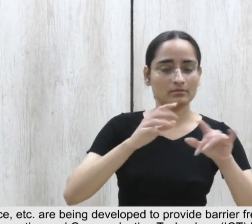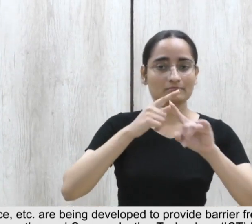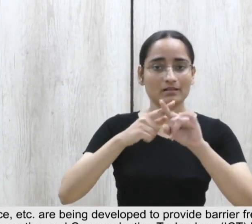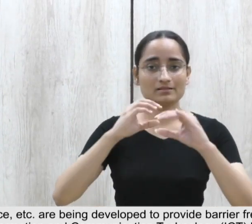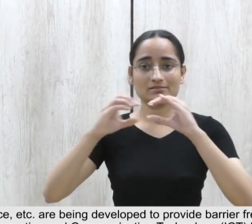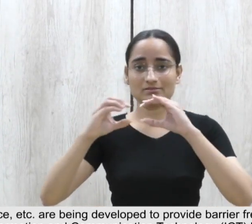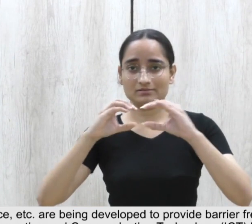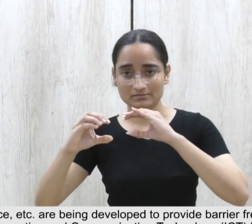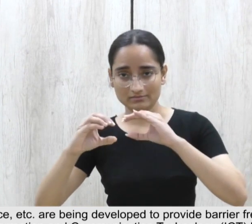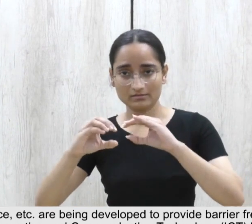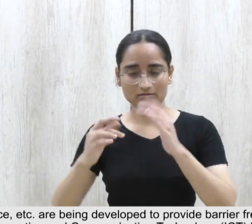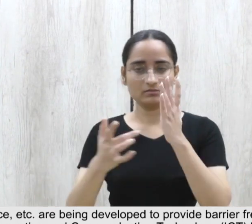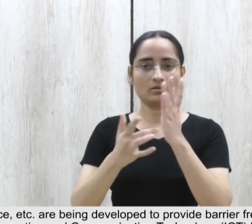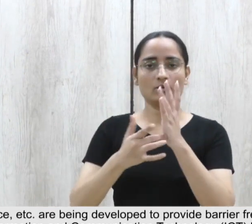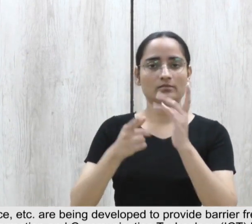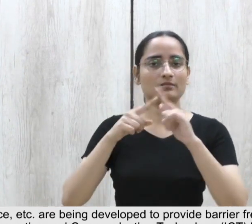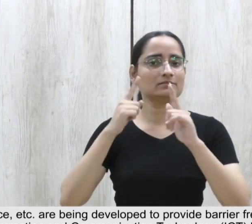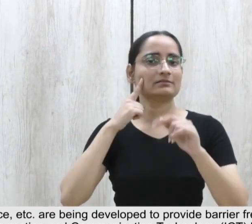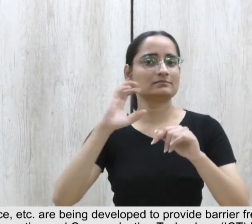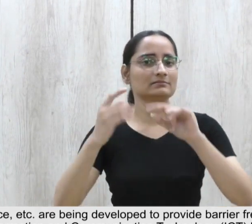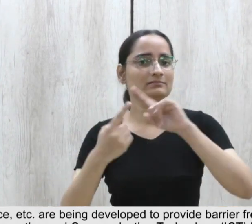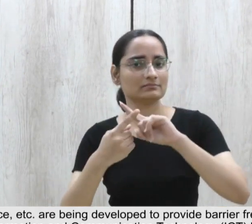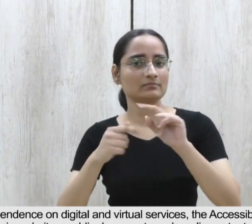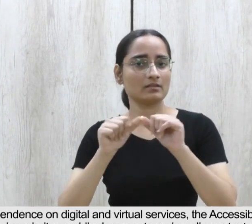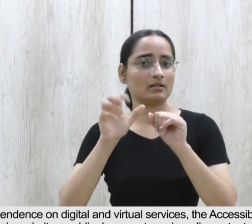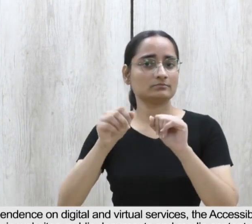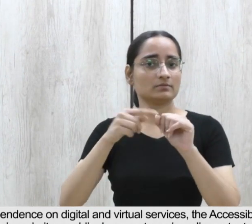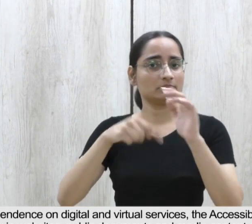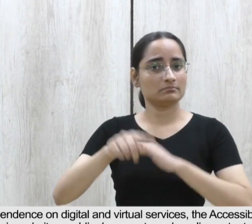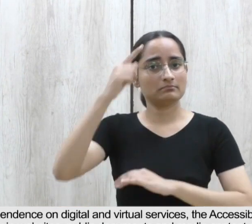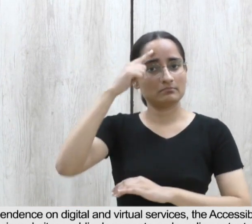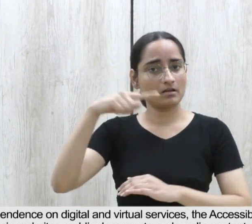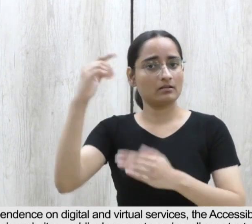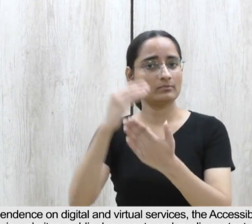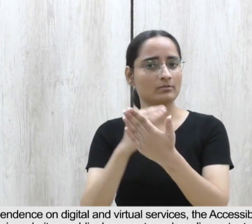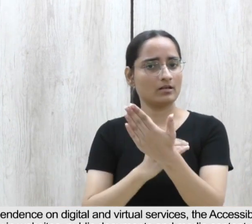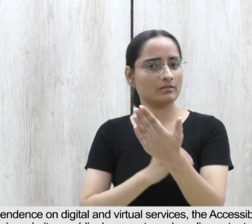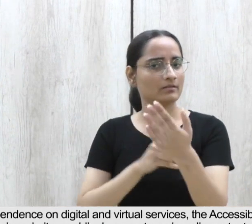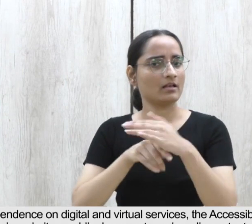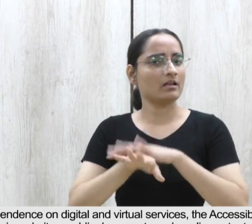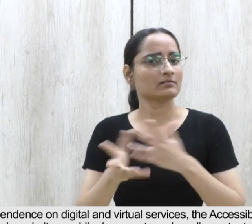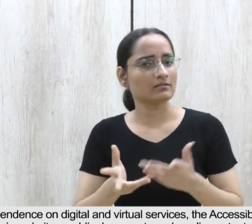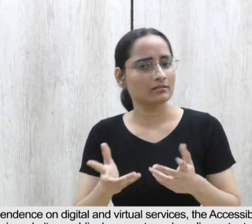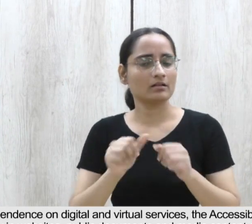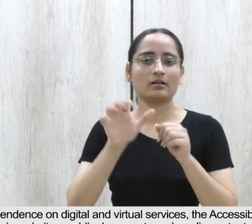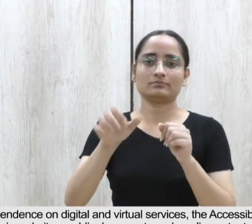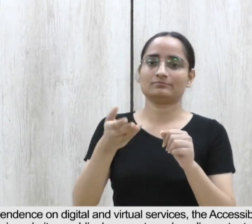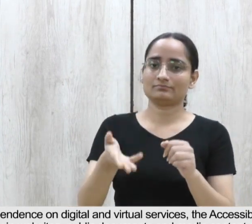technology, i.e., ICT ecosystem, with the increased dependence on